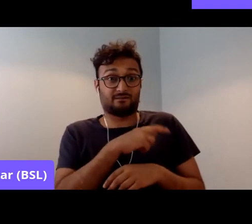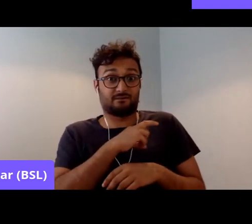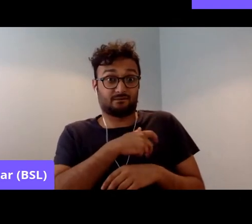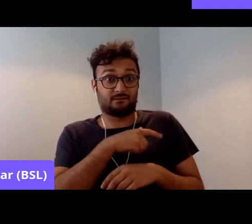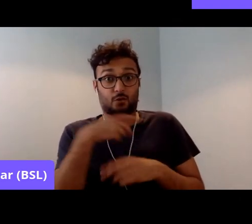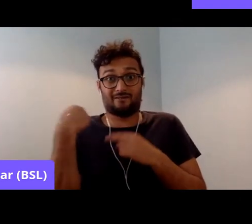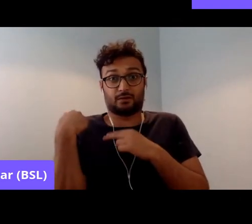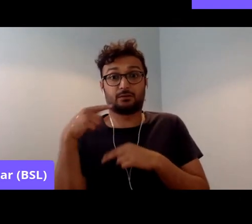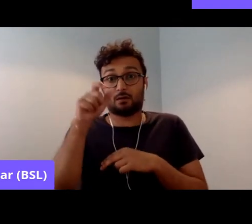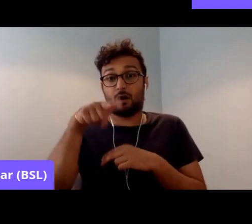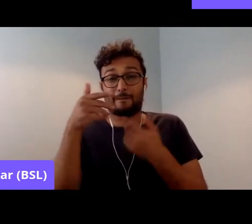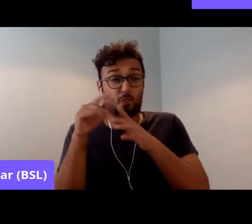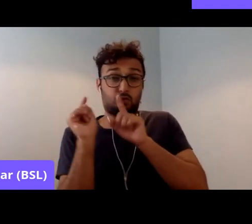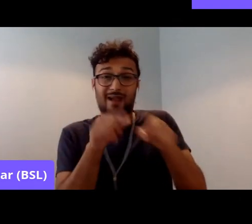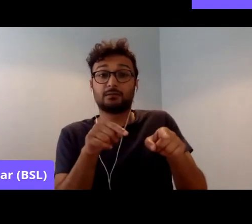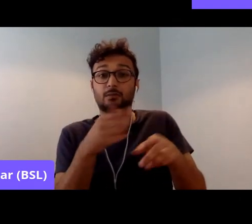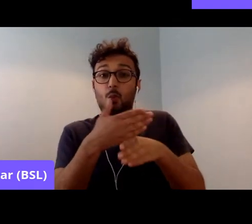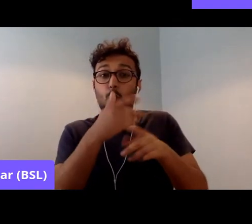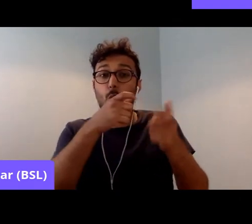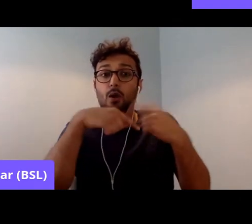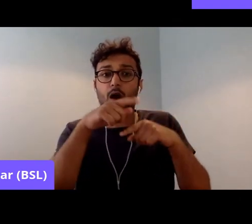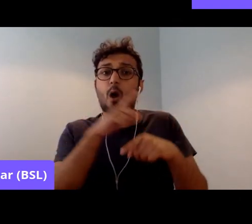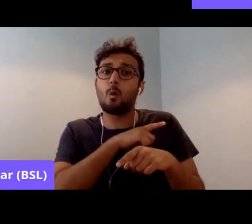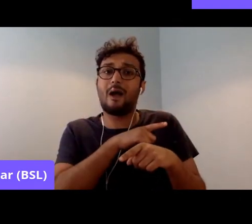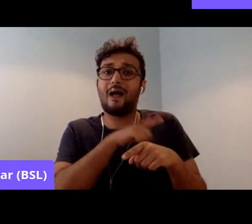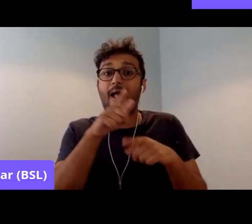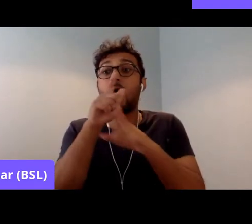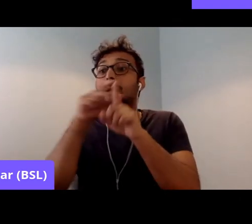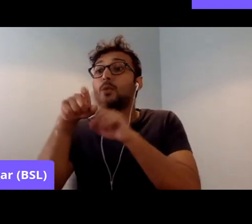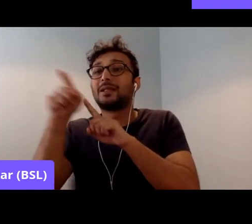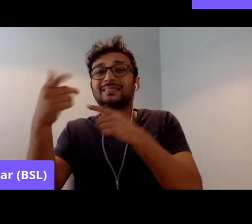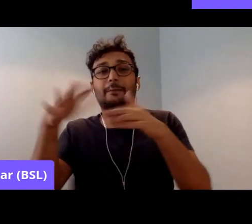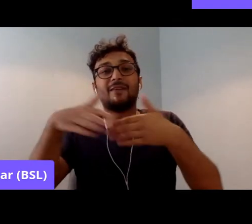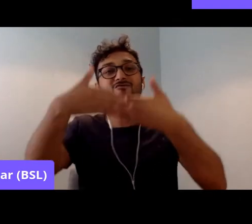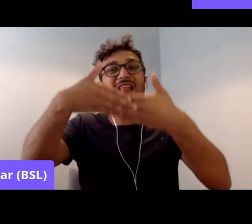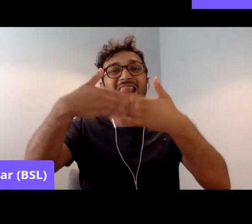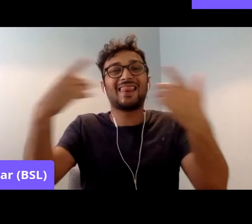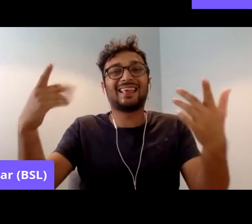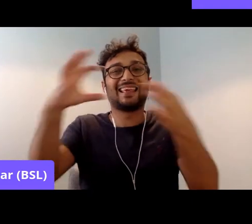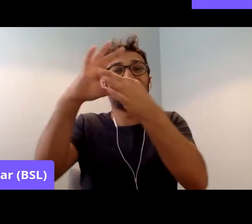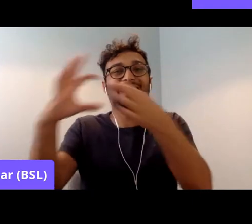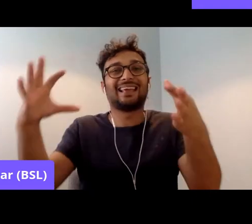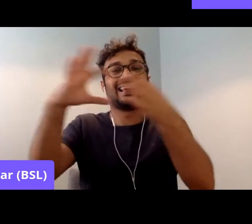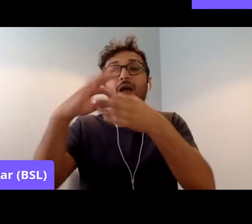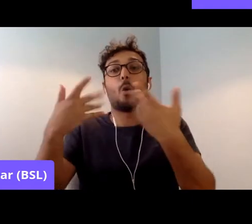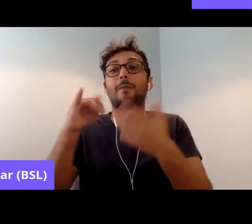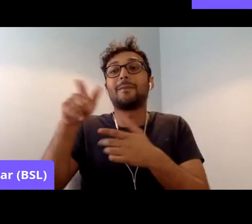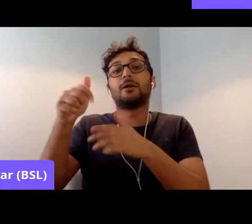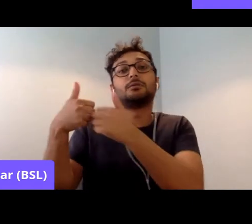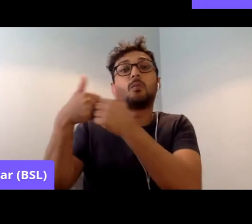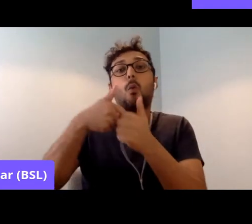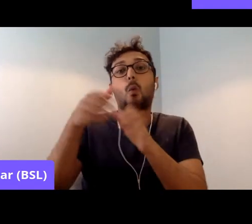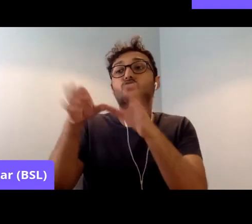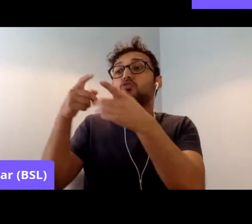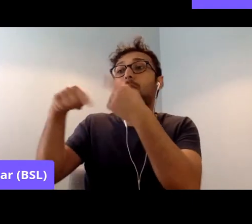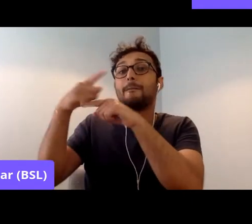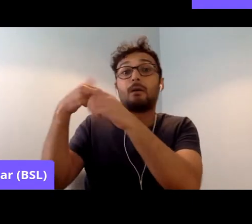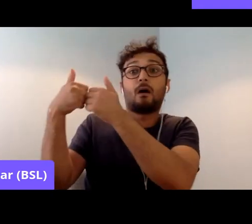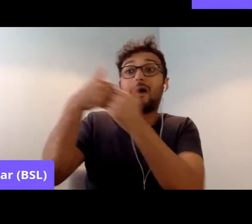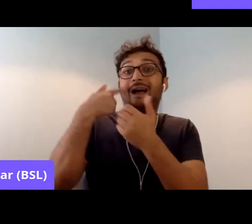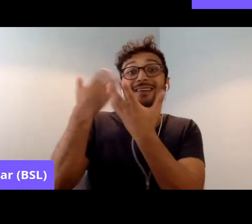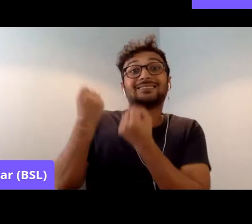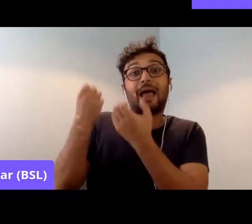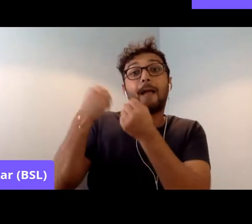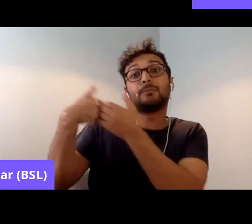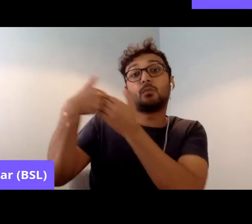friendly with people in the community or taking help from a support group. The film is something